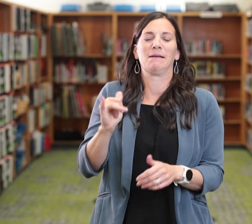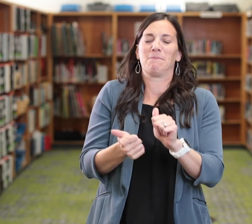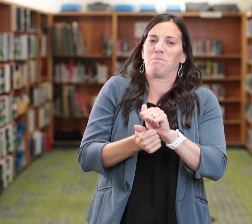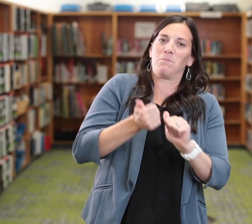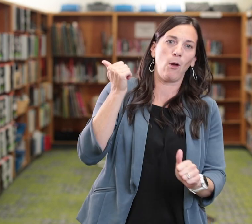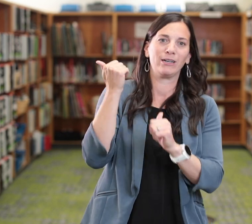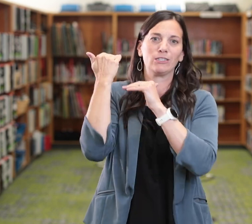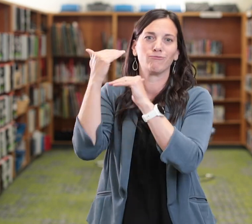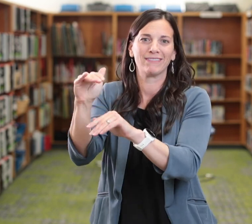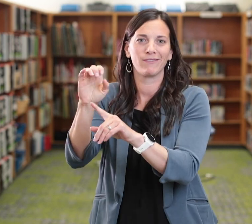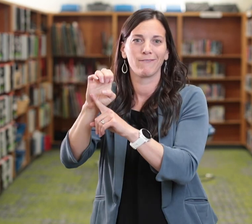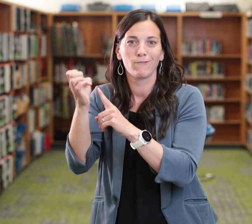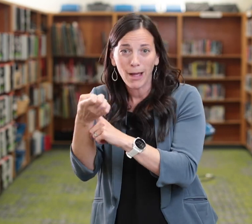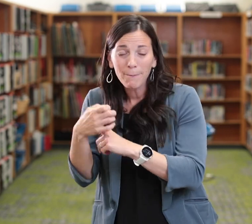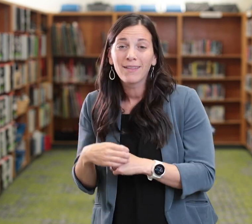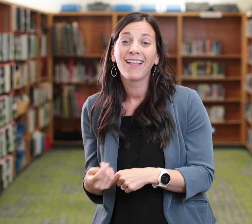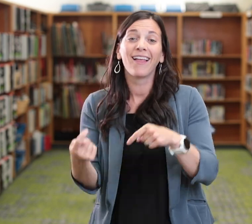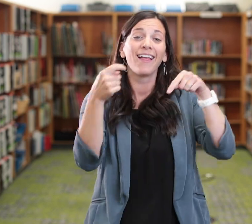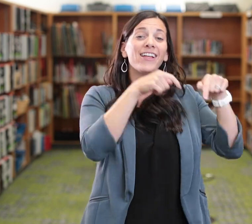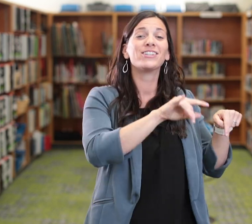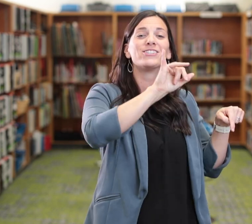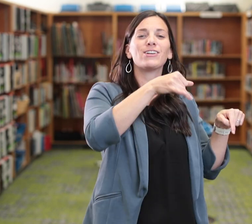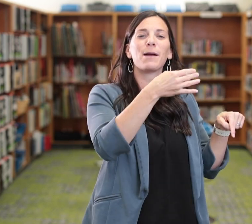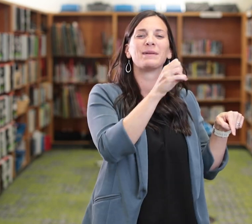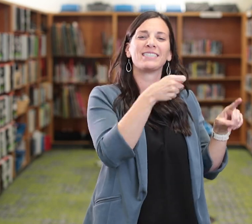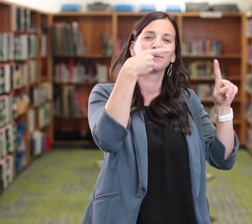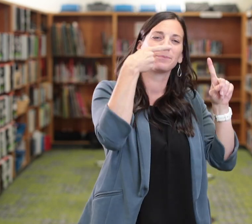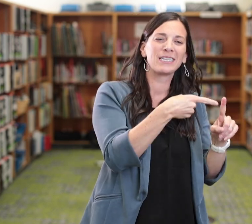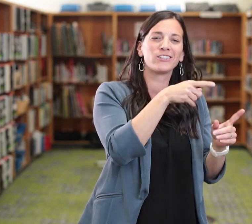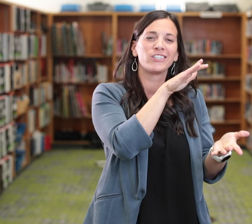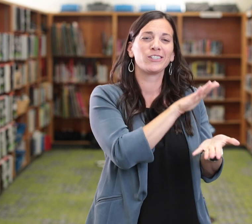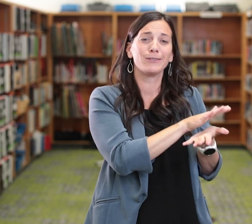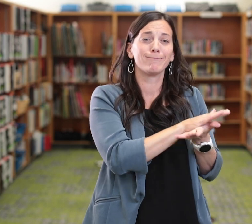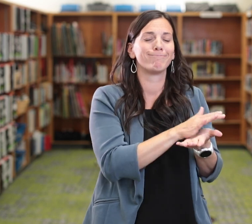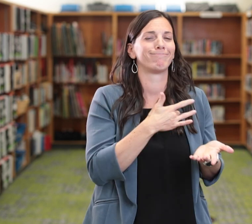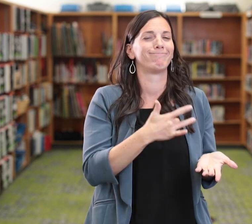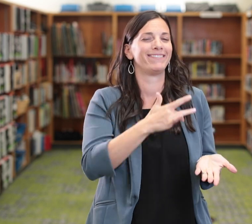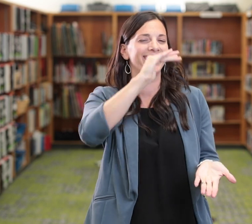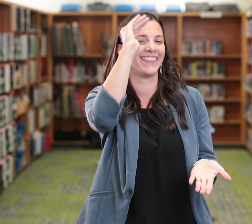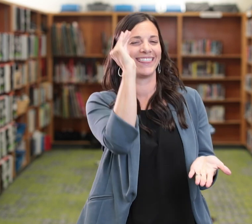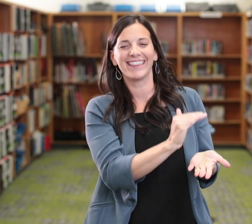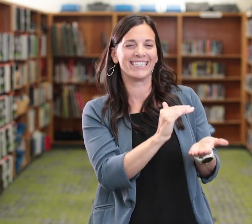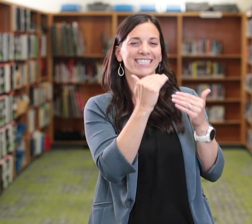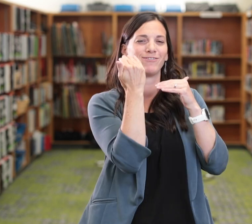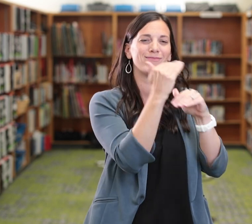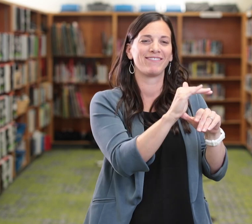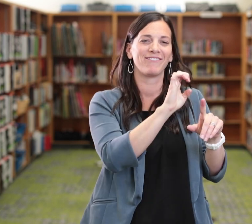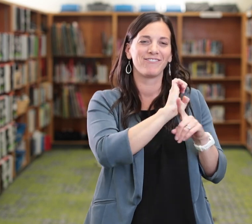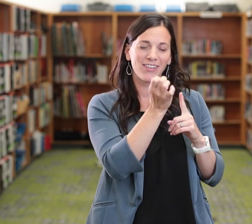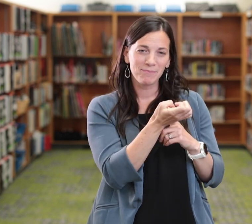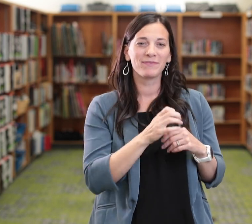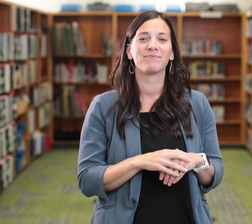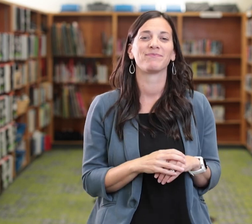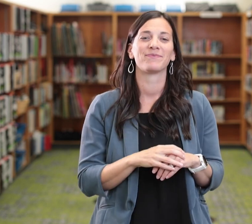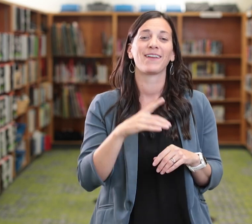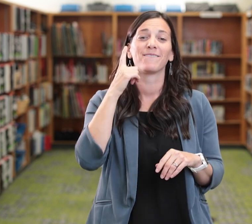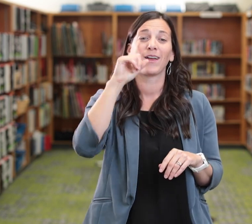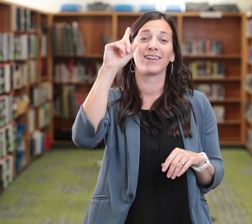restrictive environment. And a specialized school, like JMS, is actually the least restricted environment.